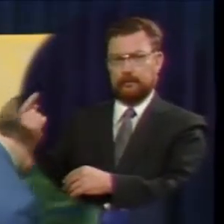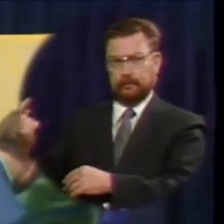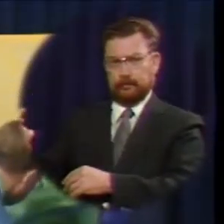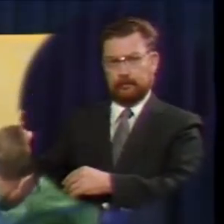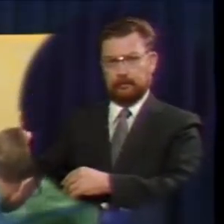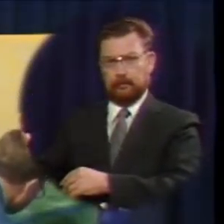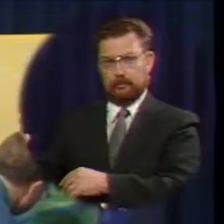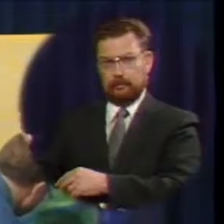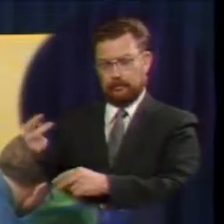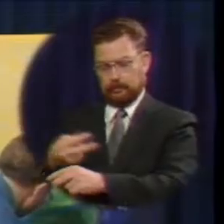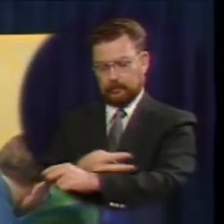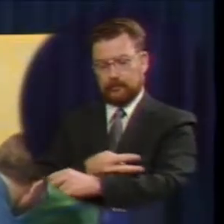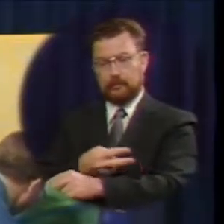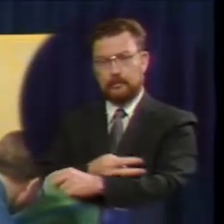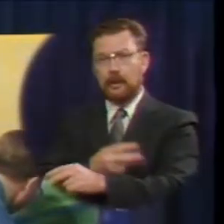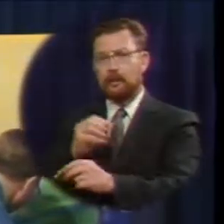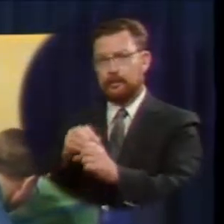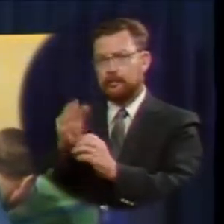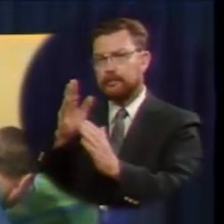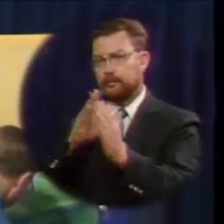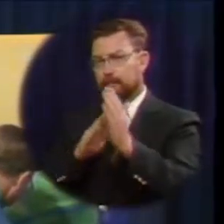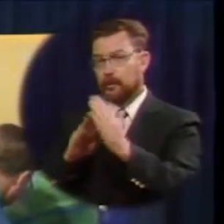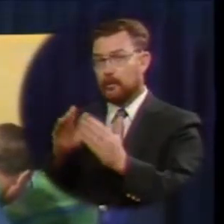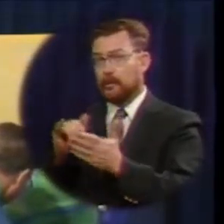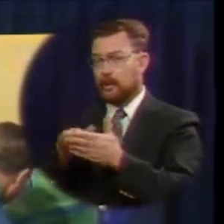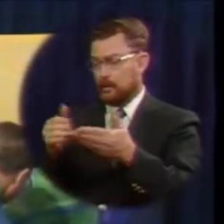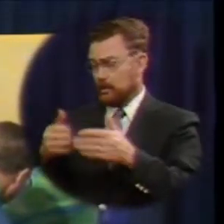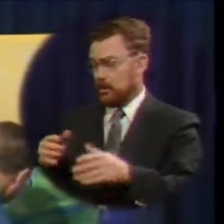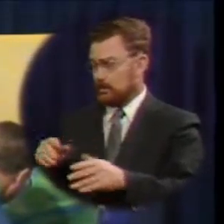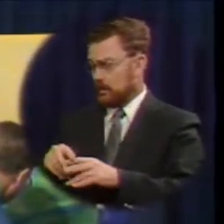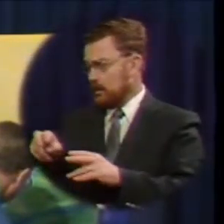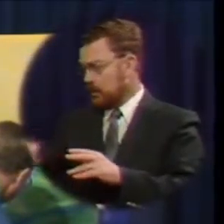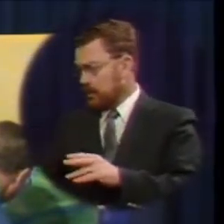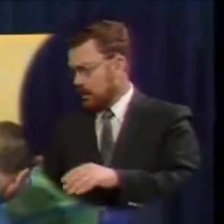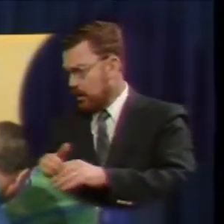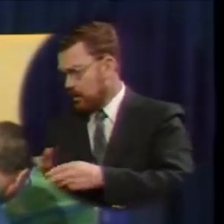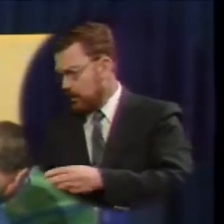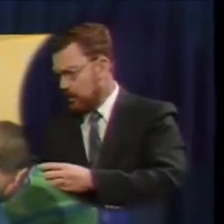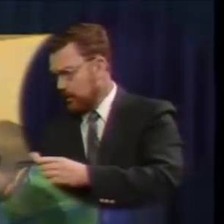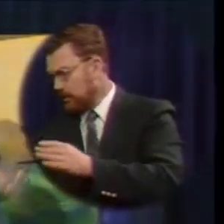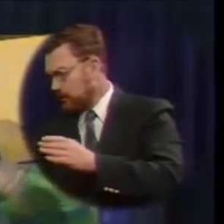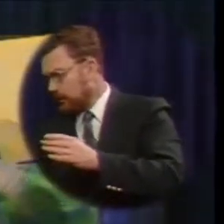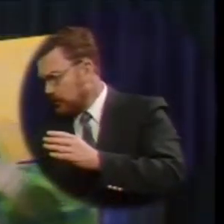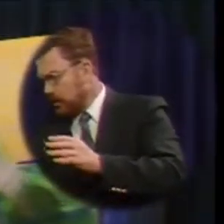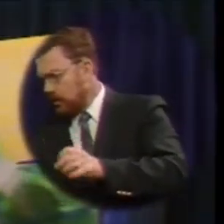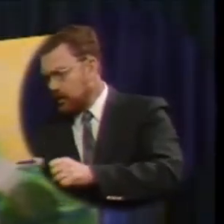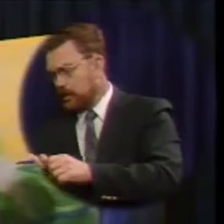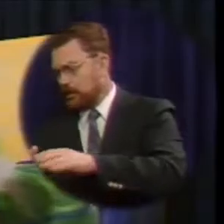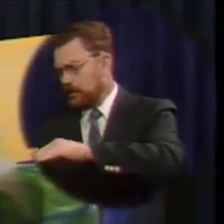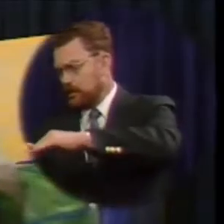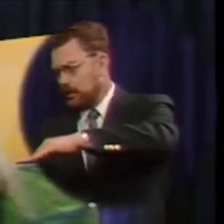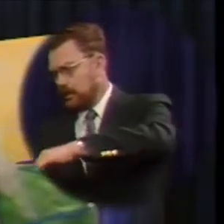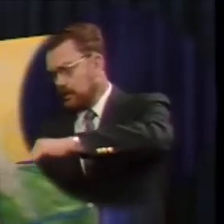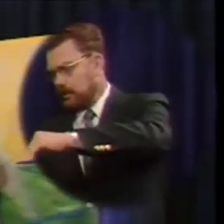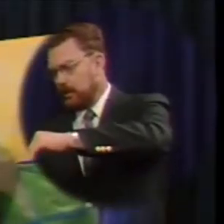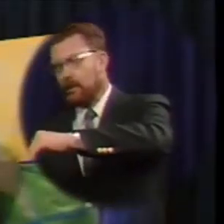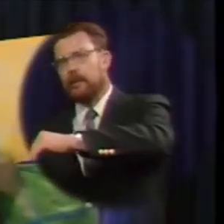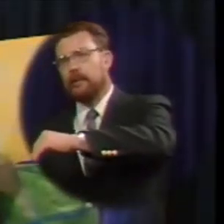the lamb is in trouble it has lost its footing along the path and fallen to a ledge where it can find no way